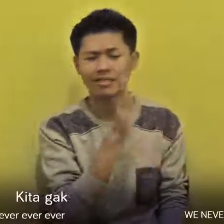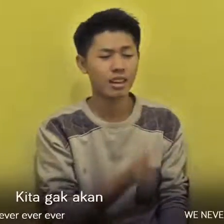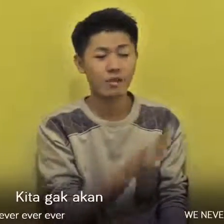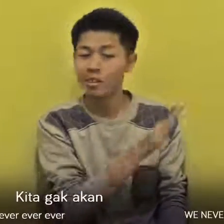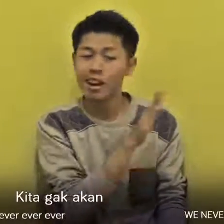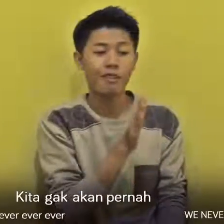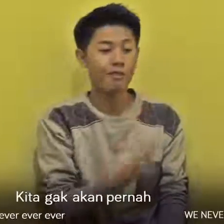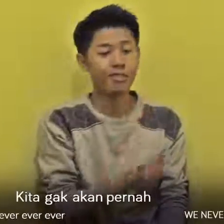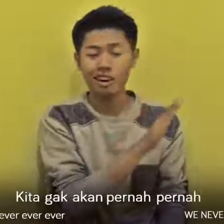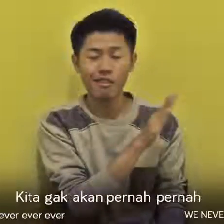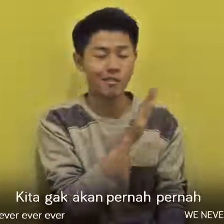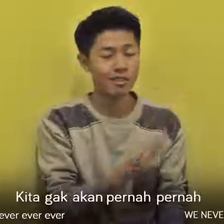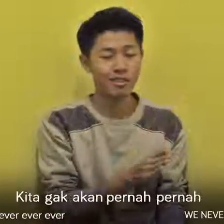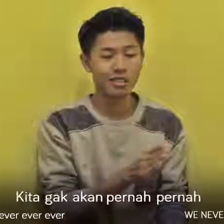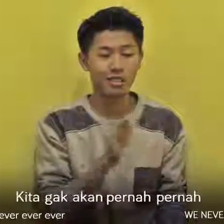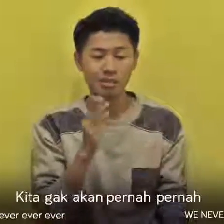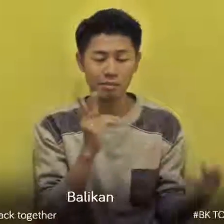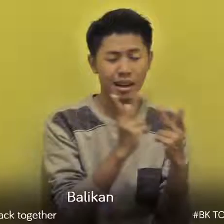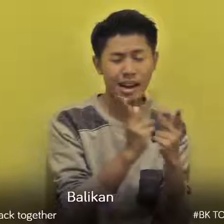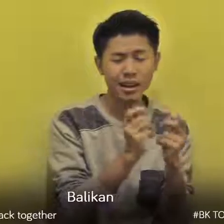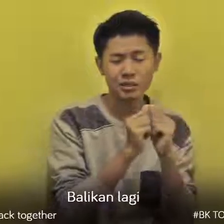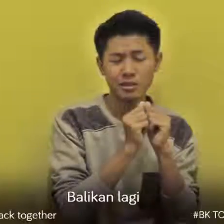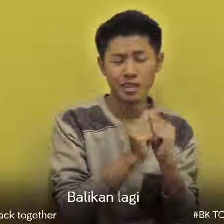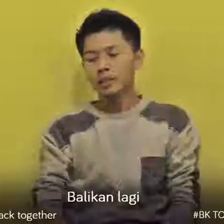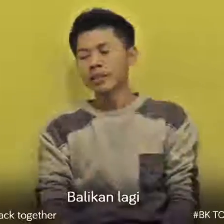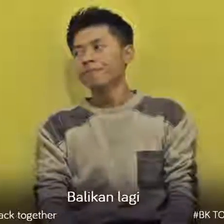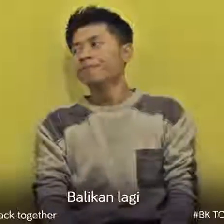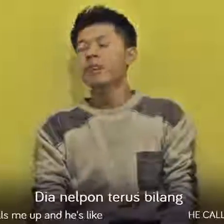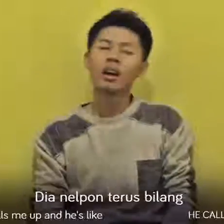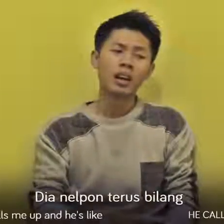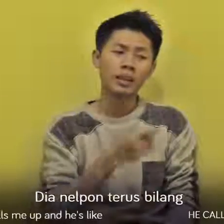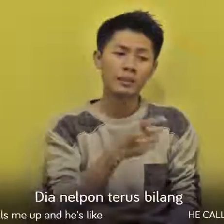Getting back together Getting